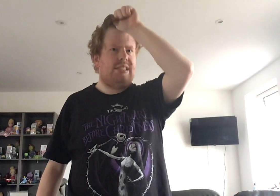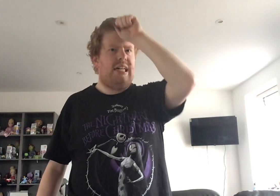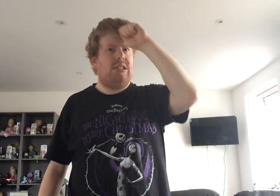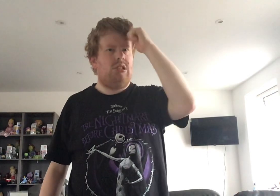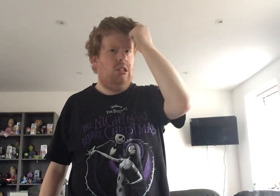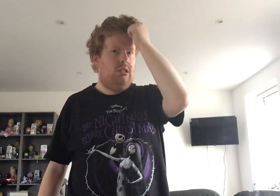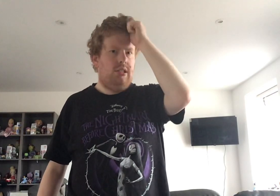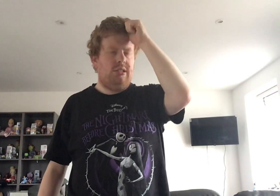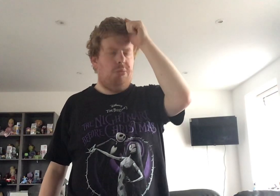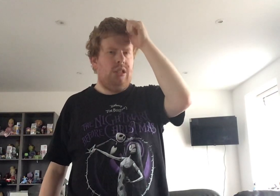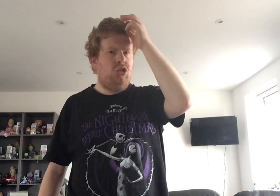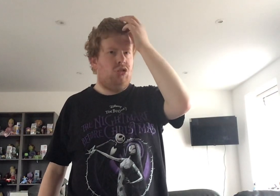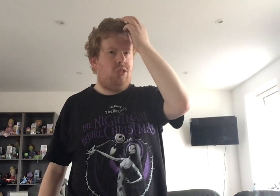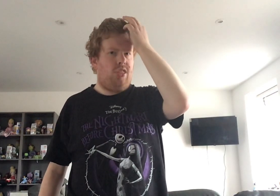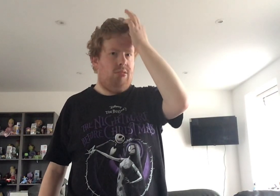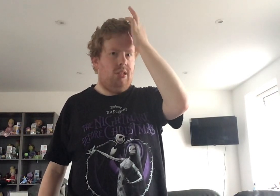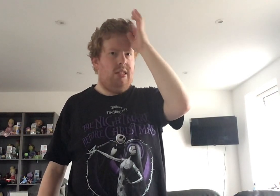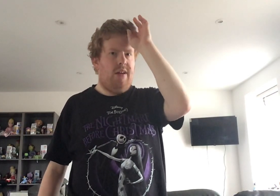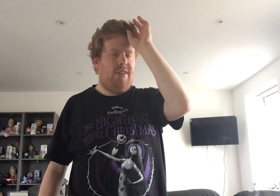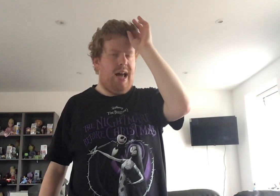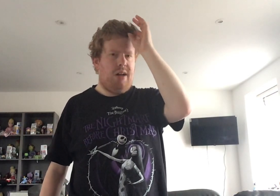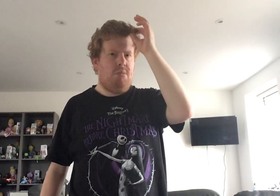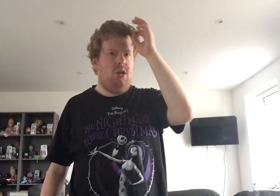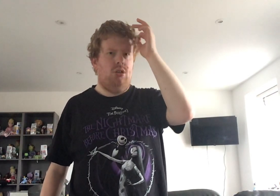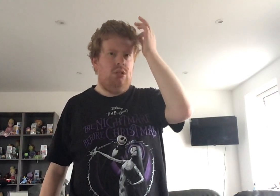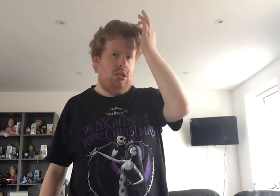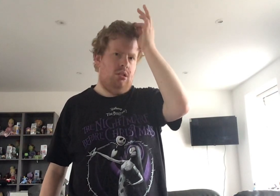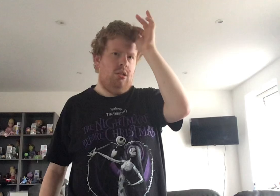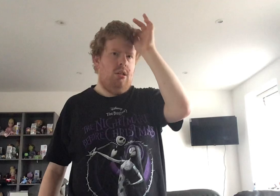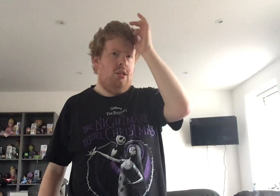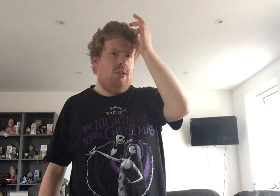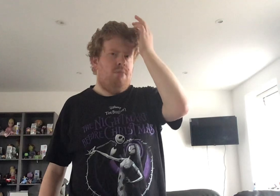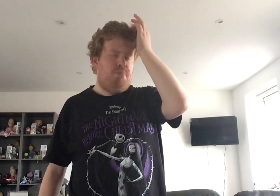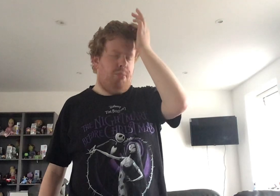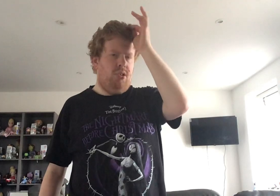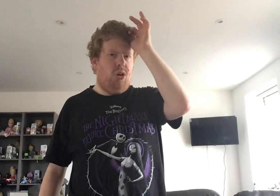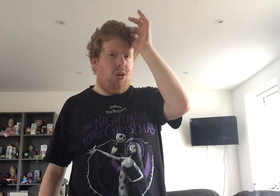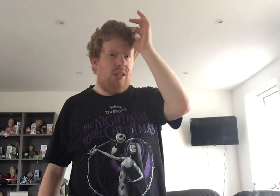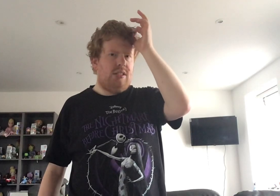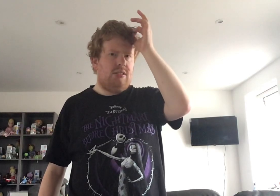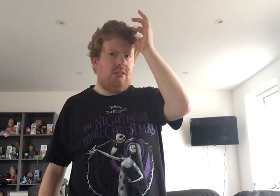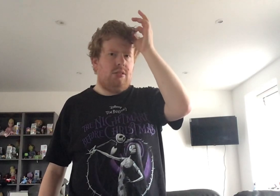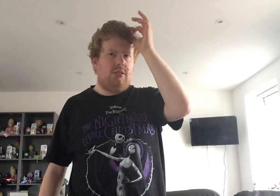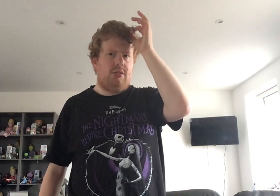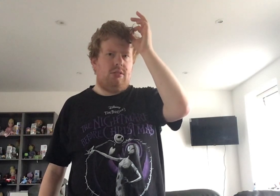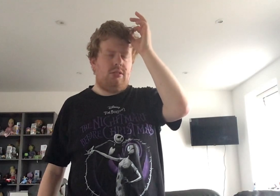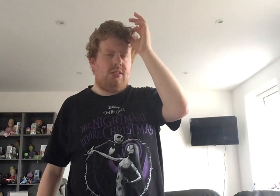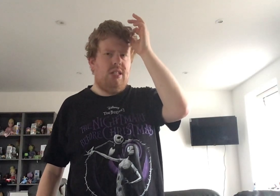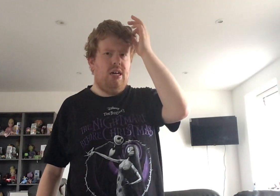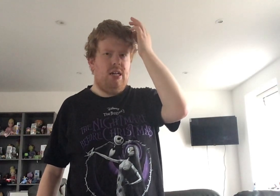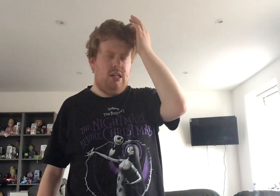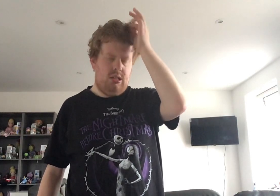that the Dementor thing would never happen. But, um,